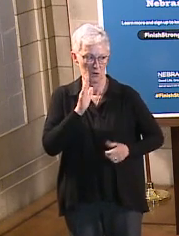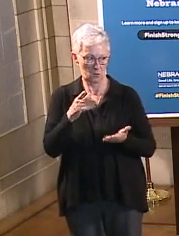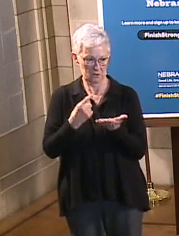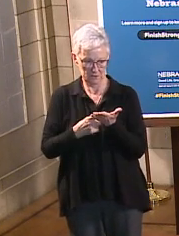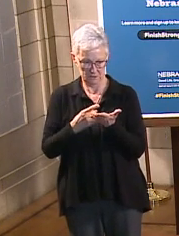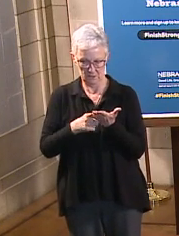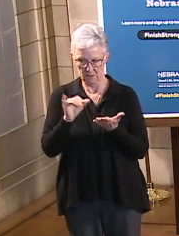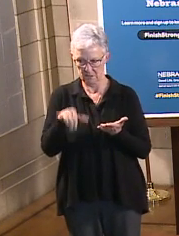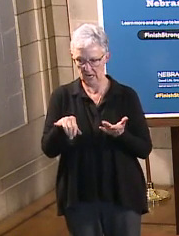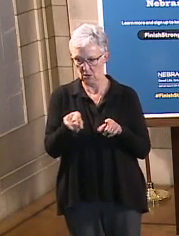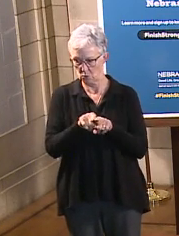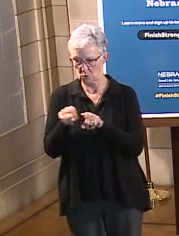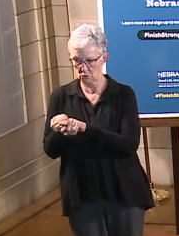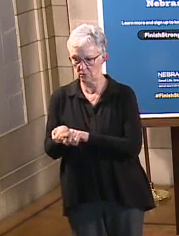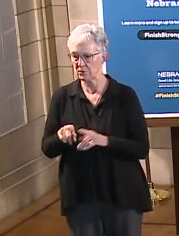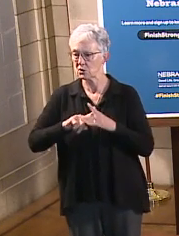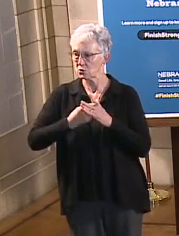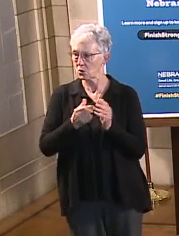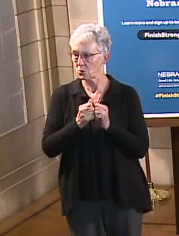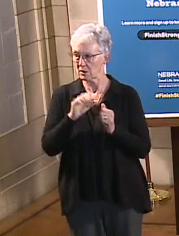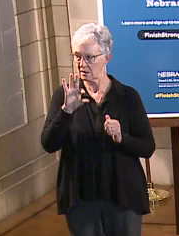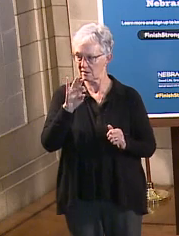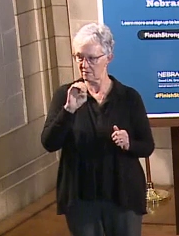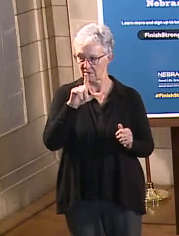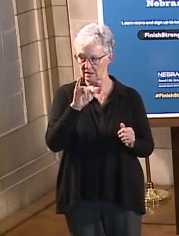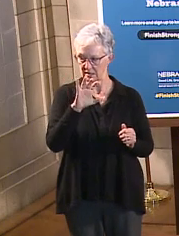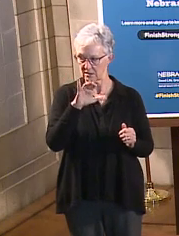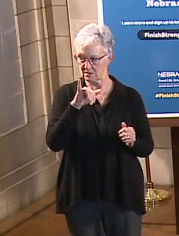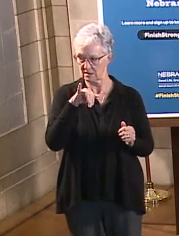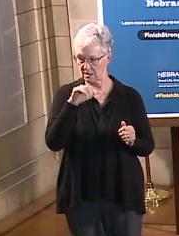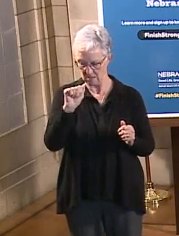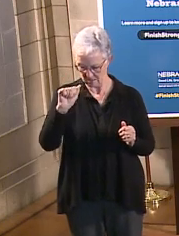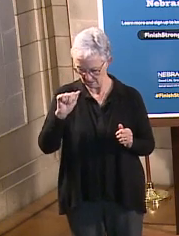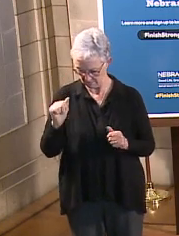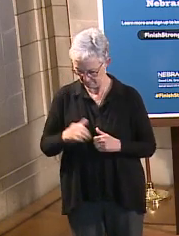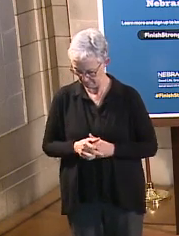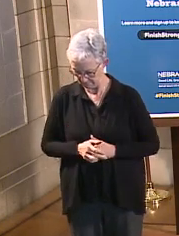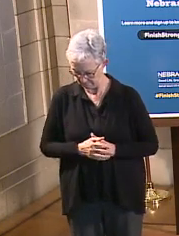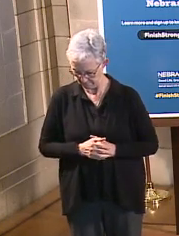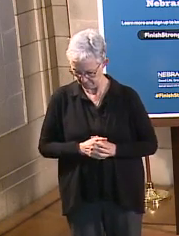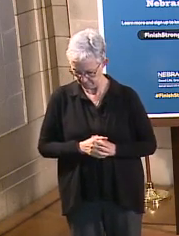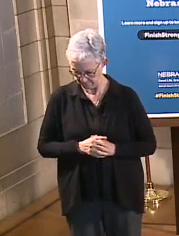we'll start with Felicia, so Felicia, want to come up, please? Felicia-